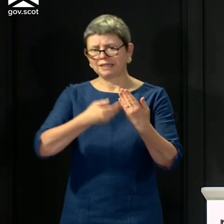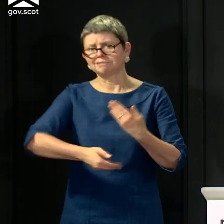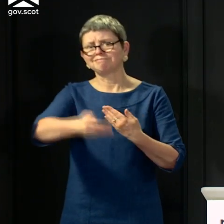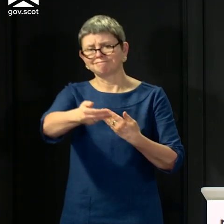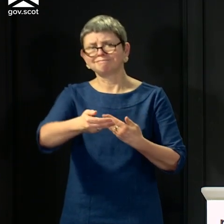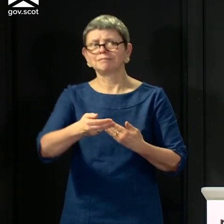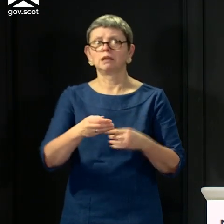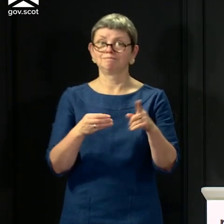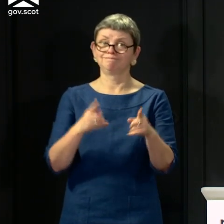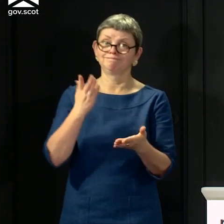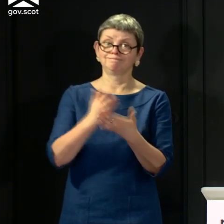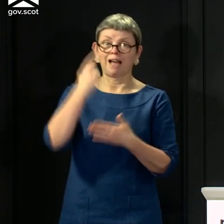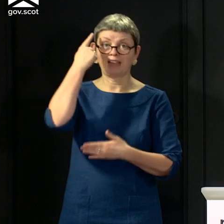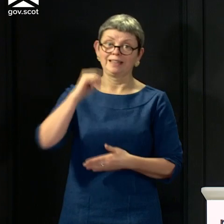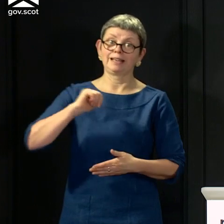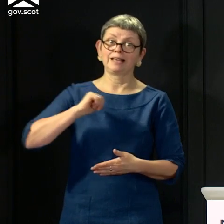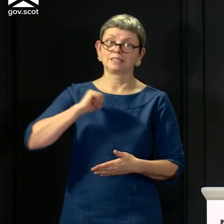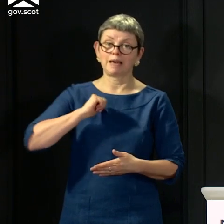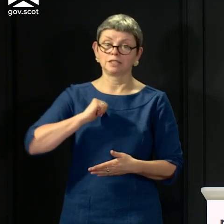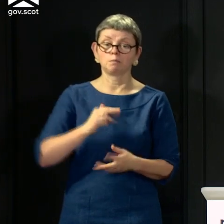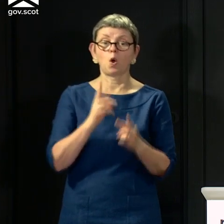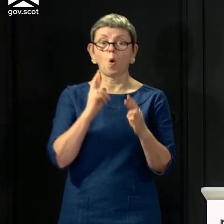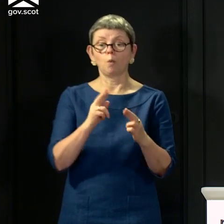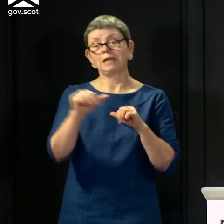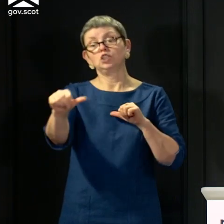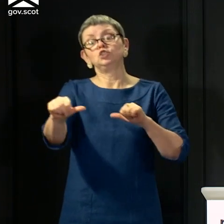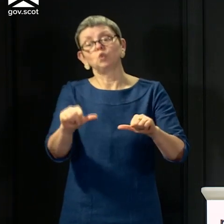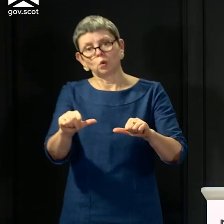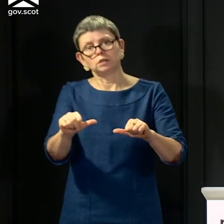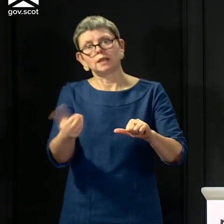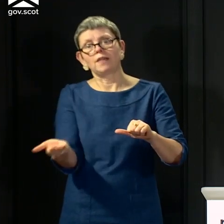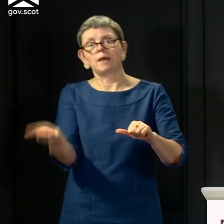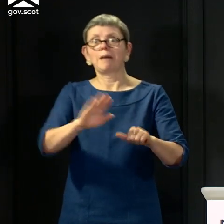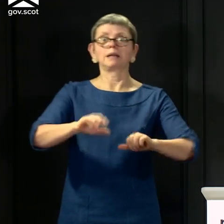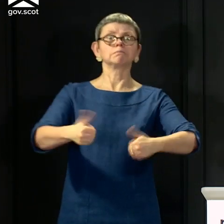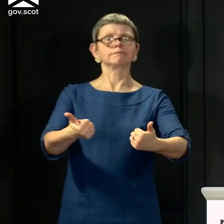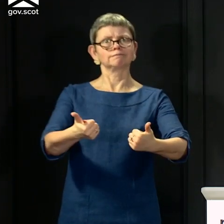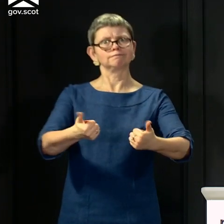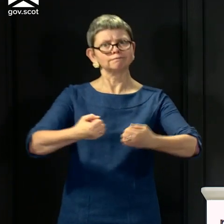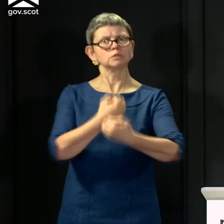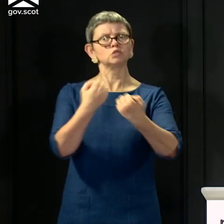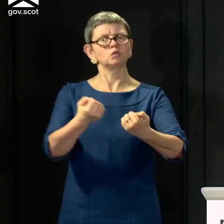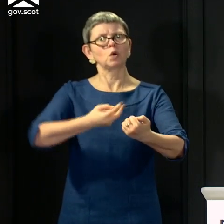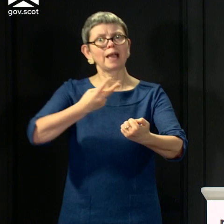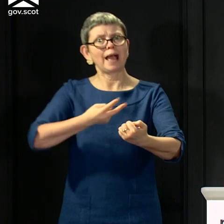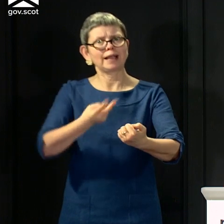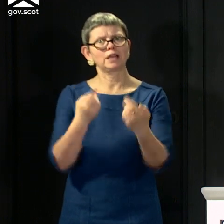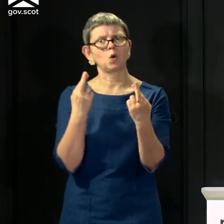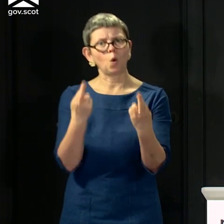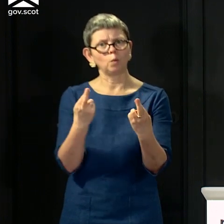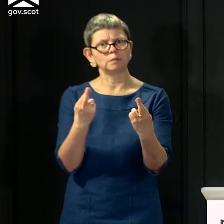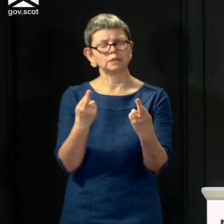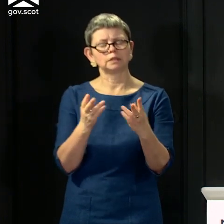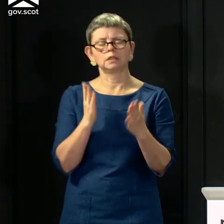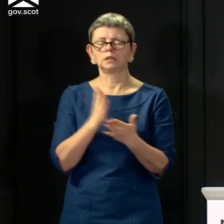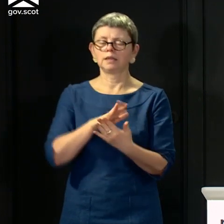short a period as possible and the economy will bounce back. And it's important that we take these decisions carefully because if we are premature